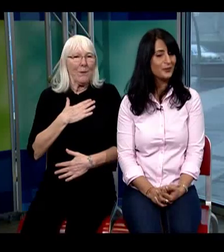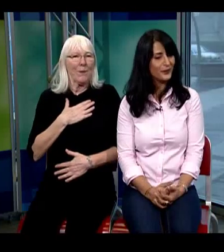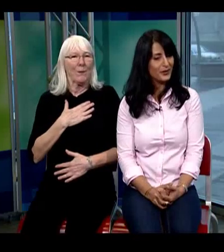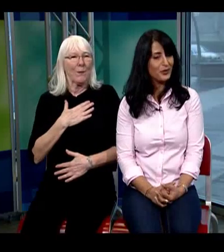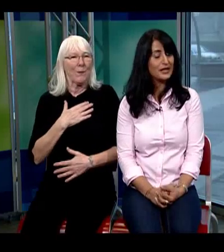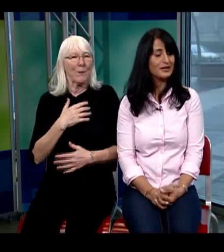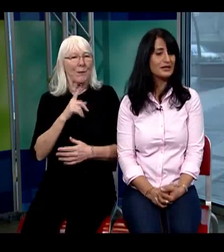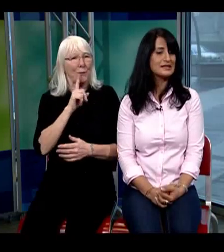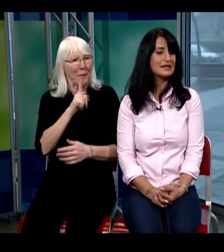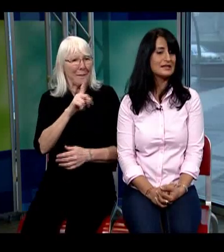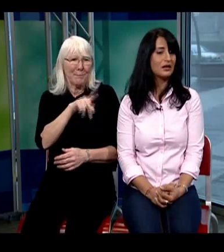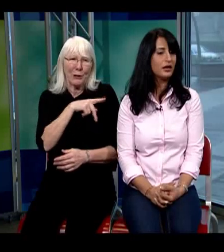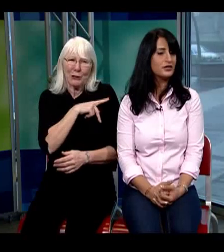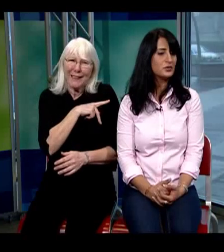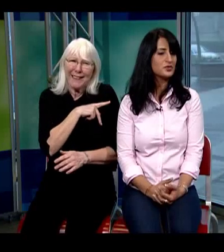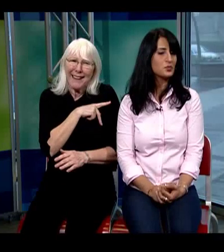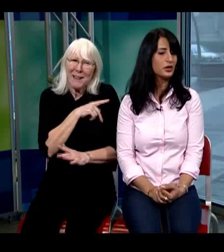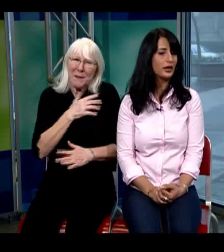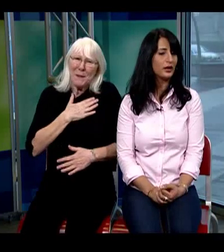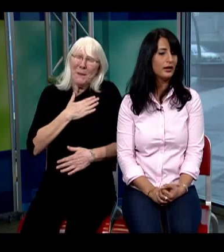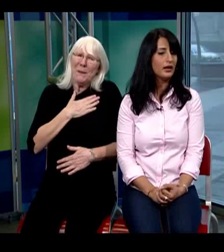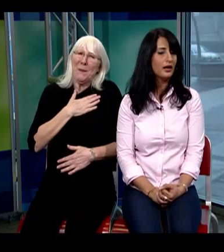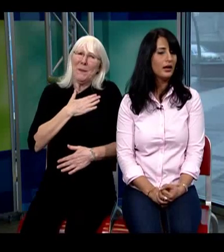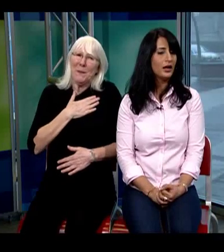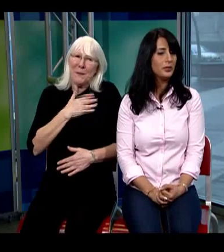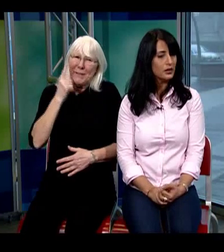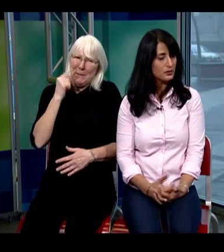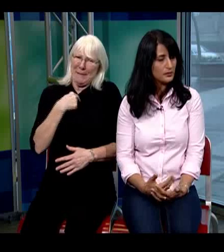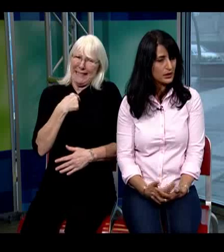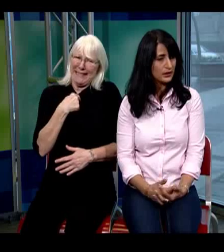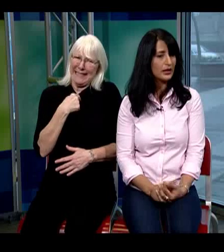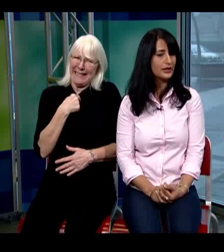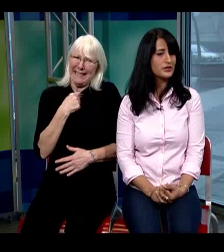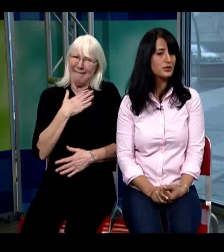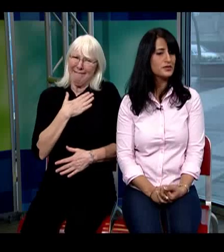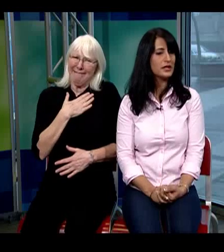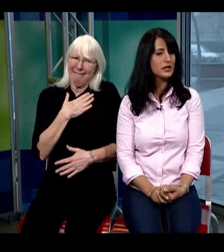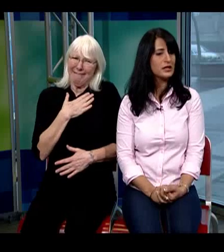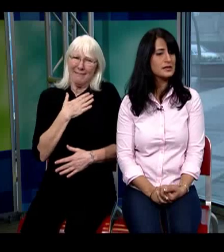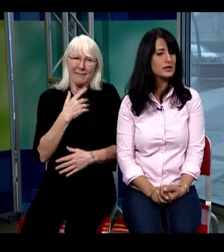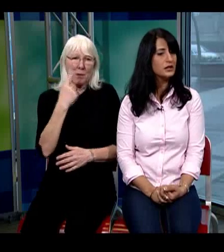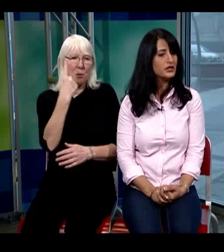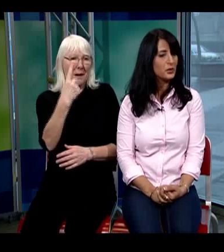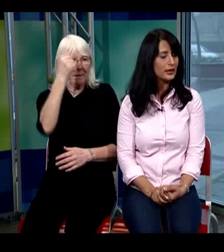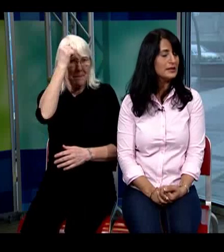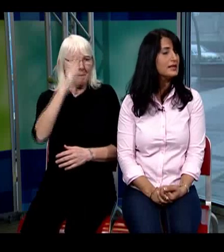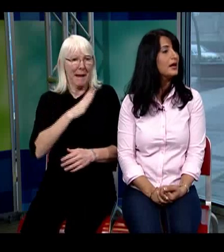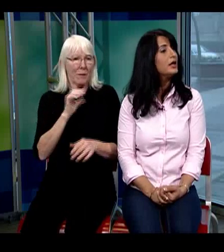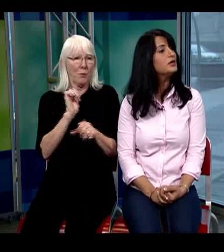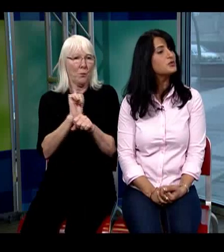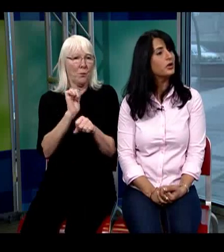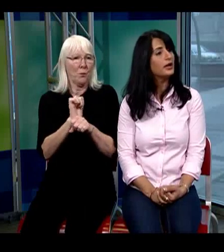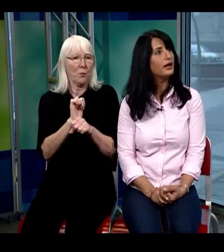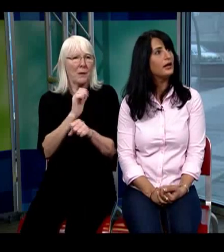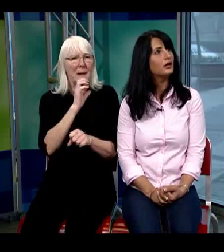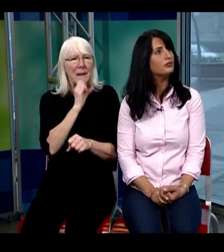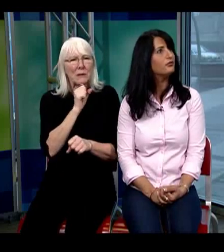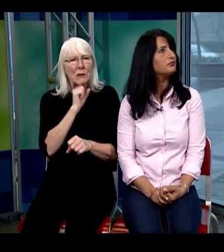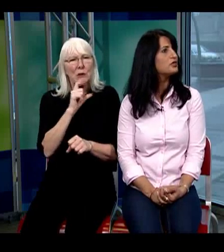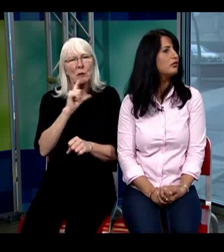pride in this is a client who was working a male uh client who's in his early 20s he's working sort